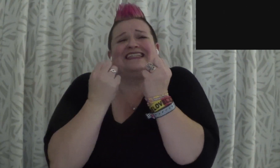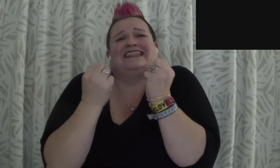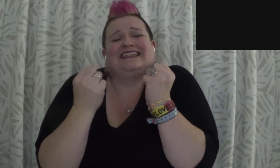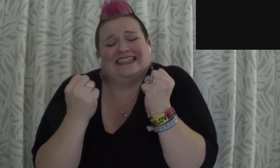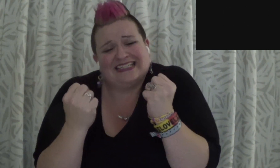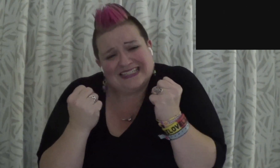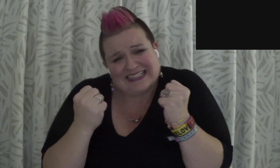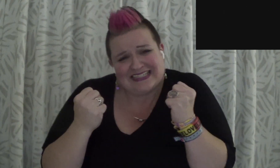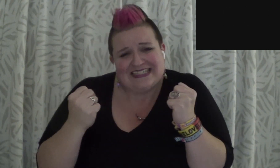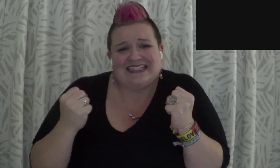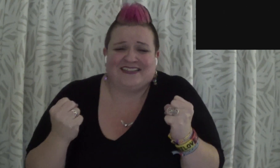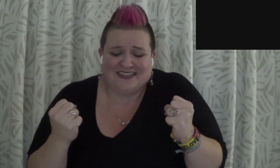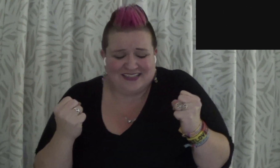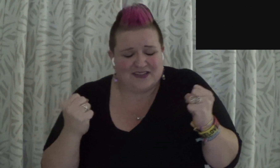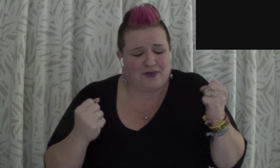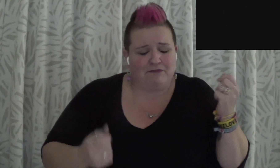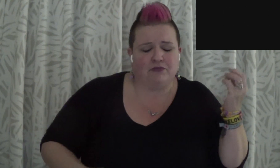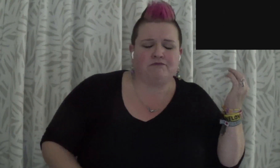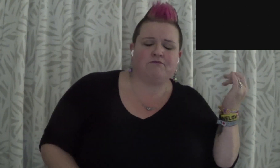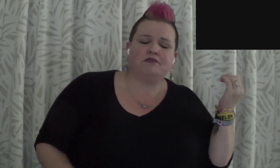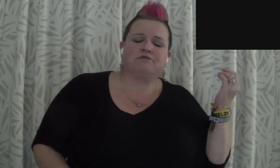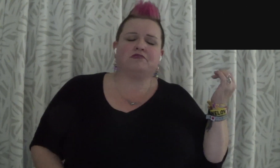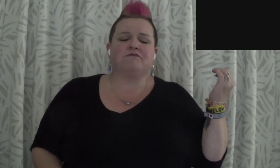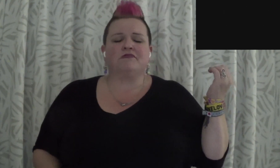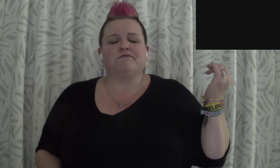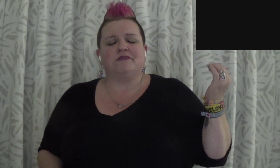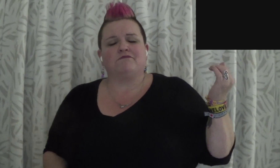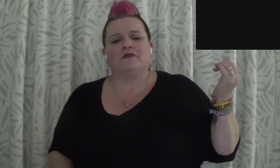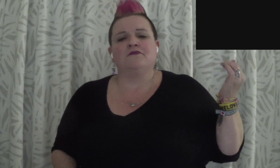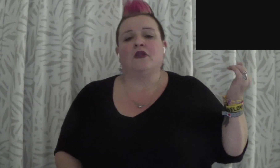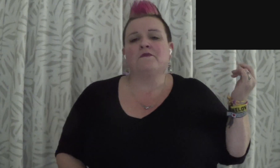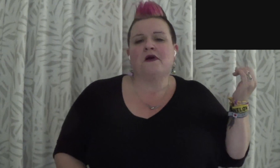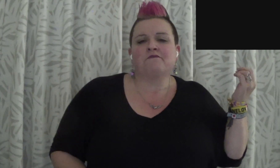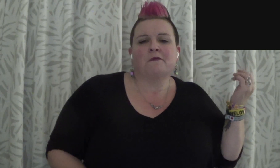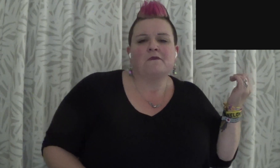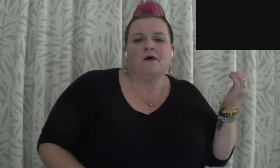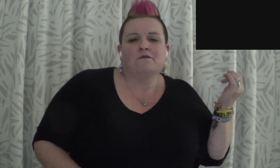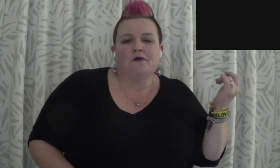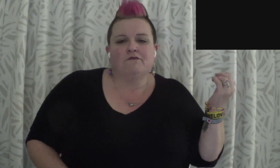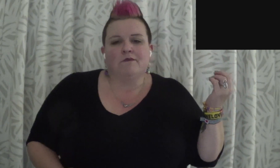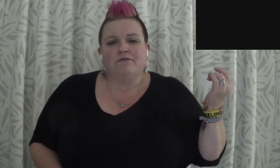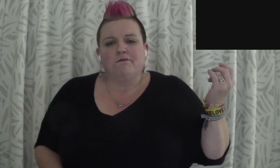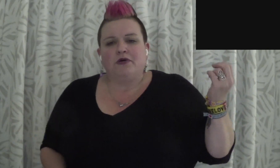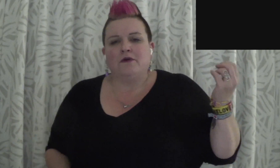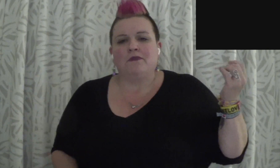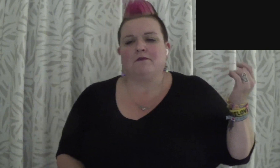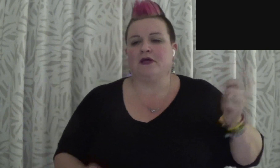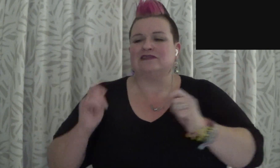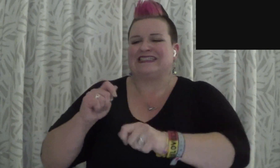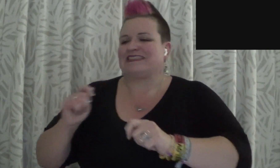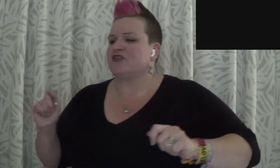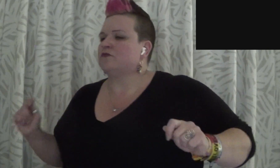blue... Andzing